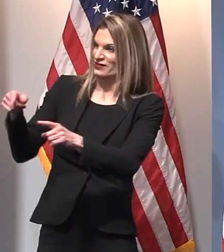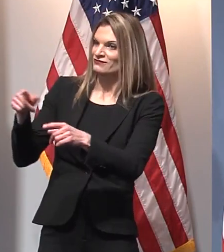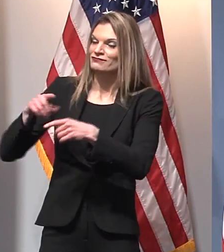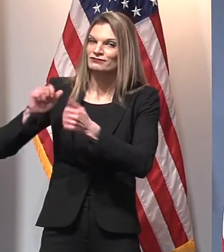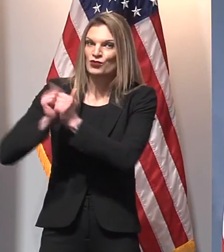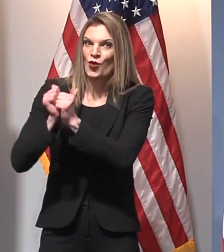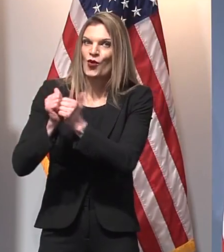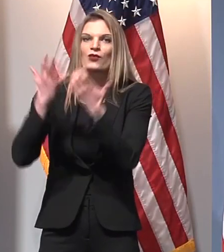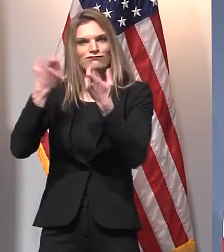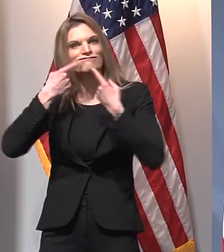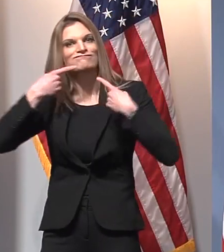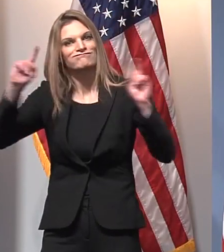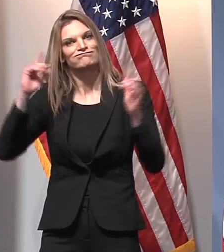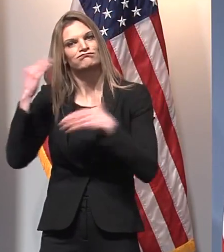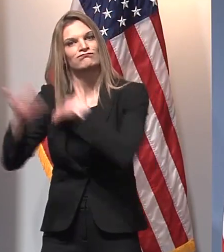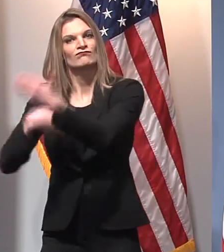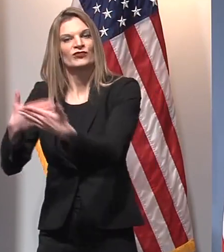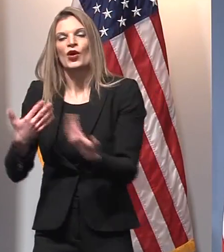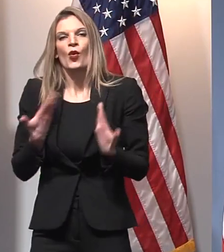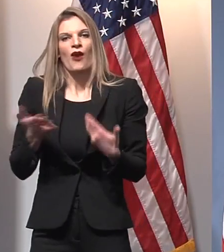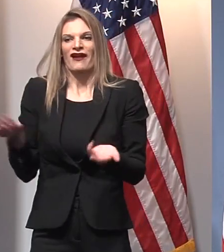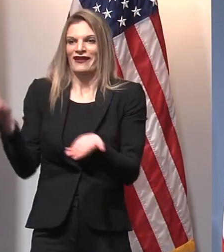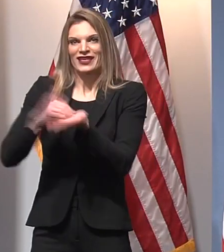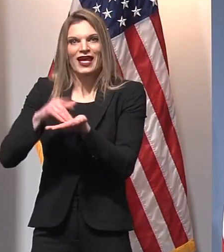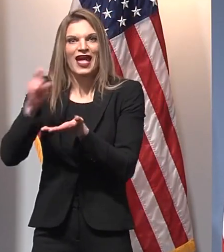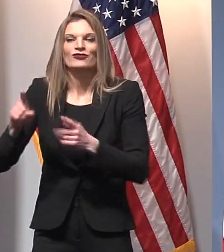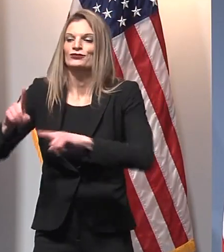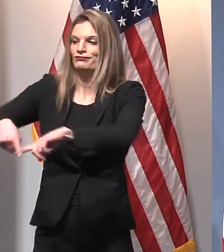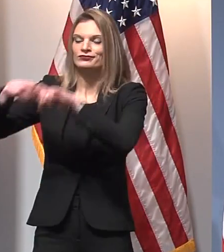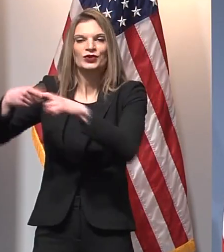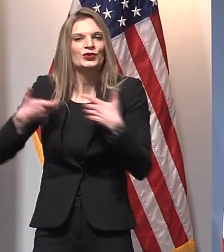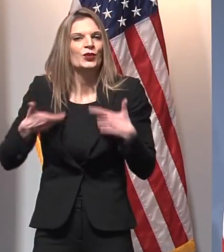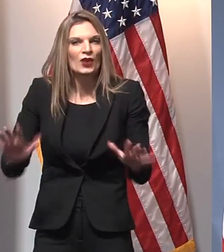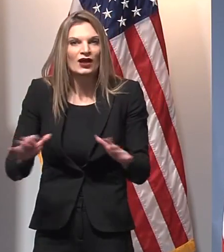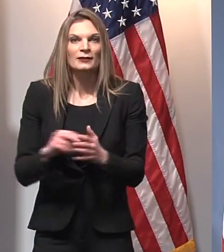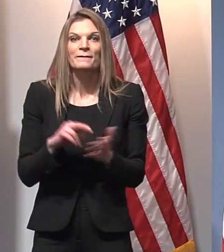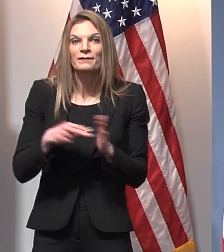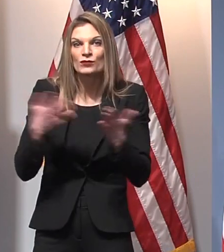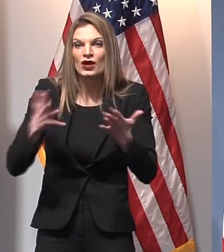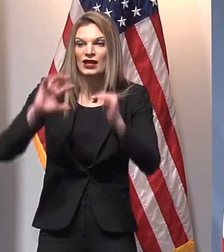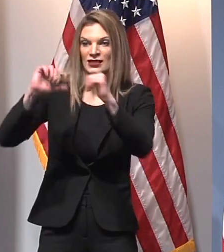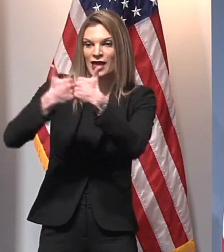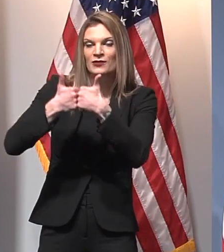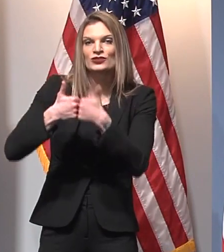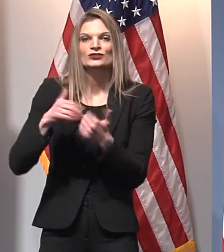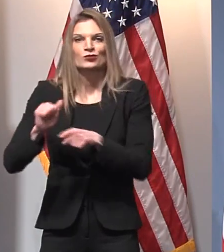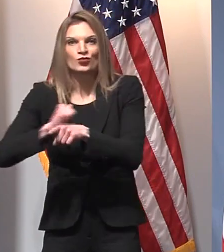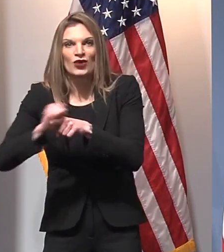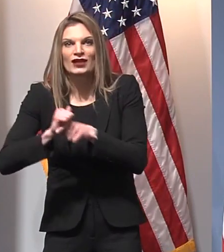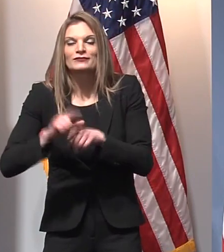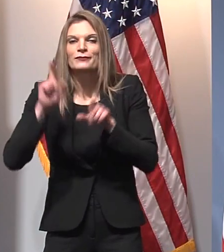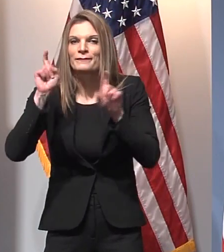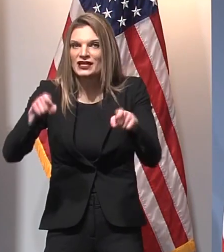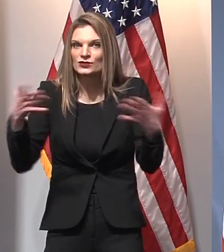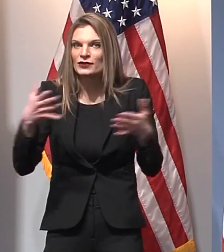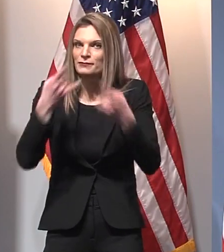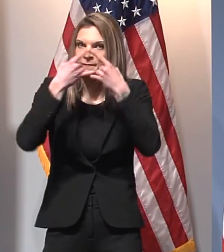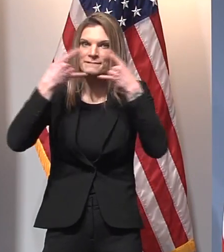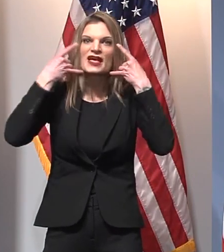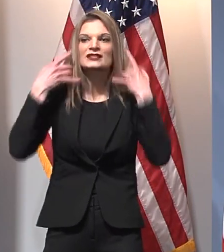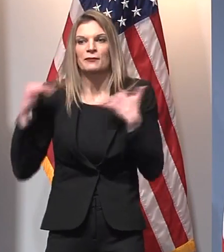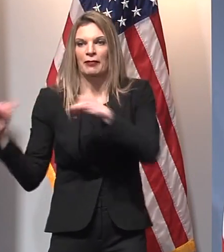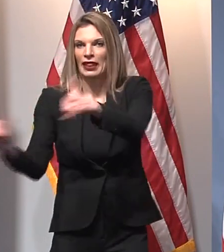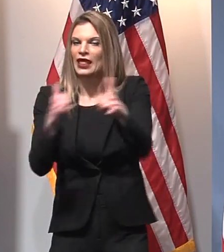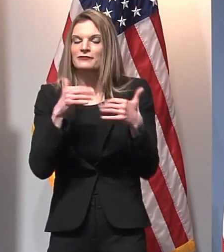backward again. During all practices and competitions, participants are required to remain masked during play.